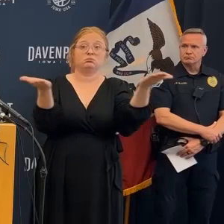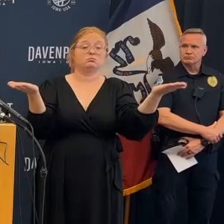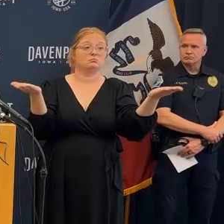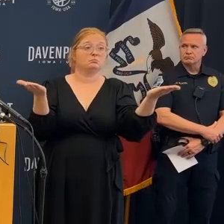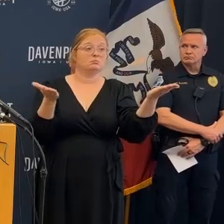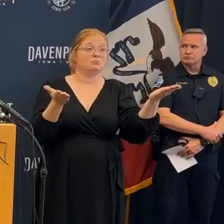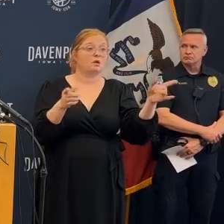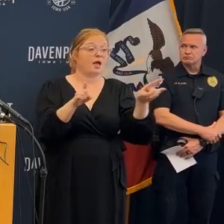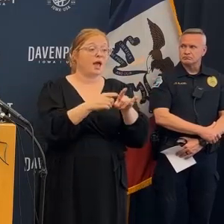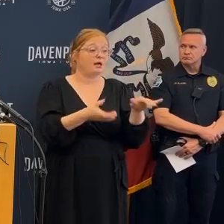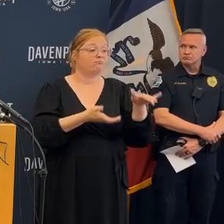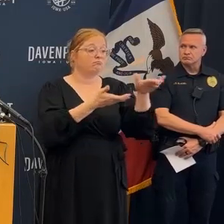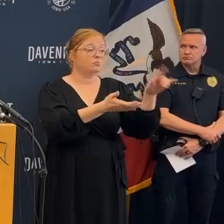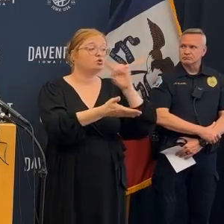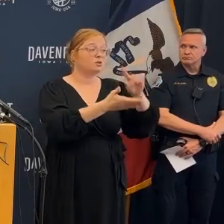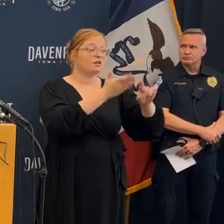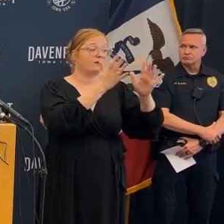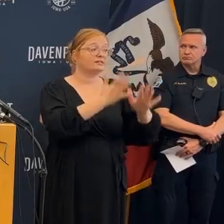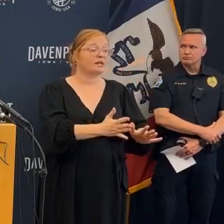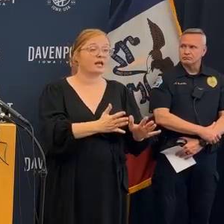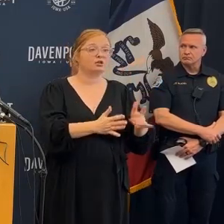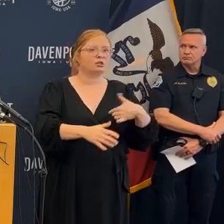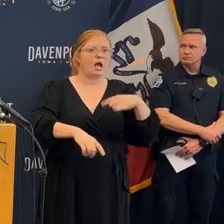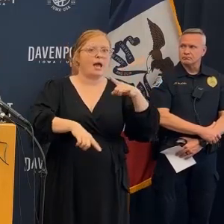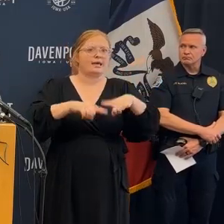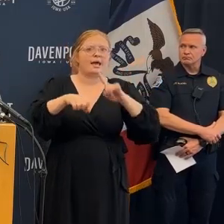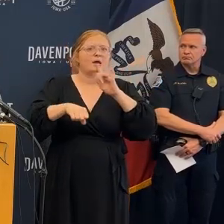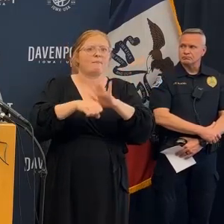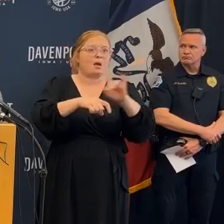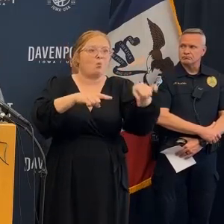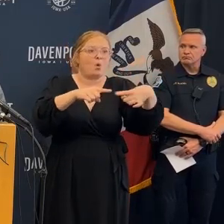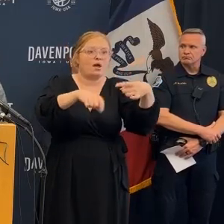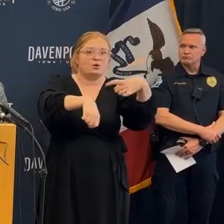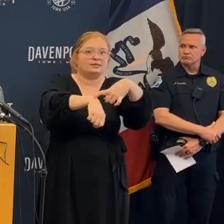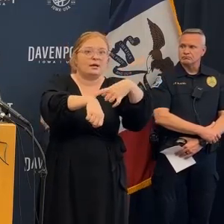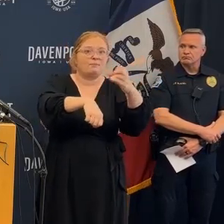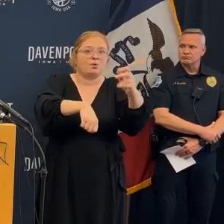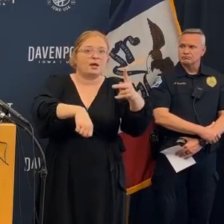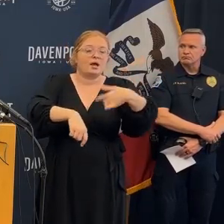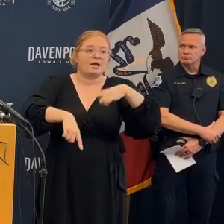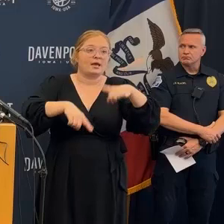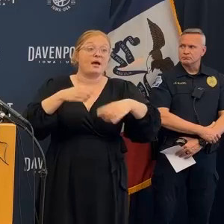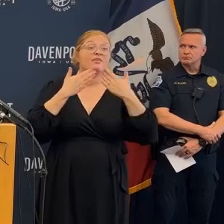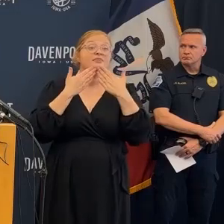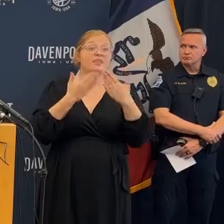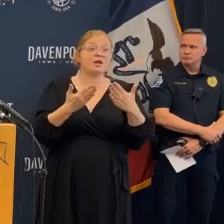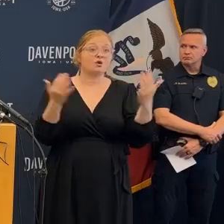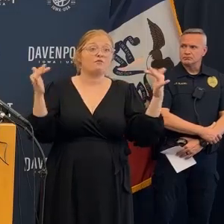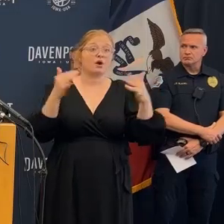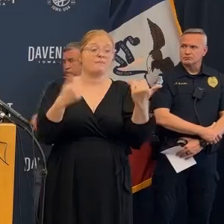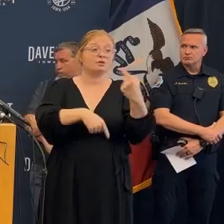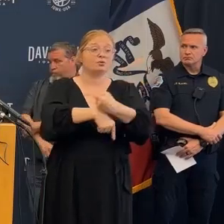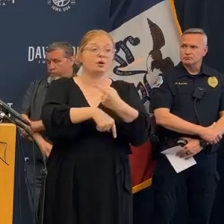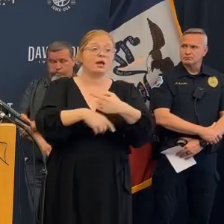and determine exactly where what and why and will you release it